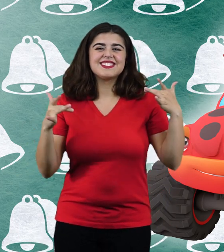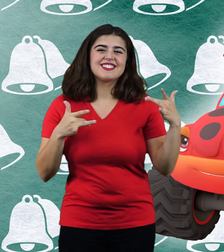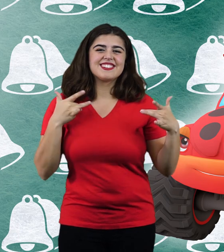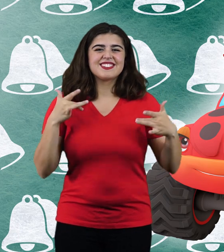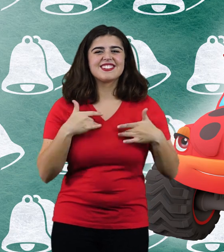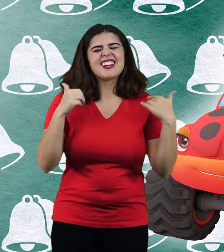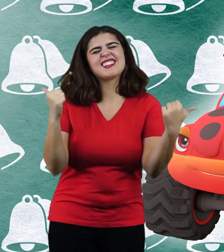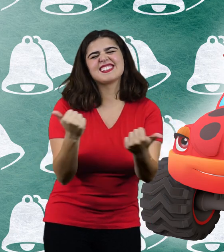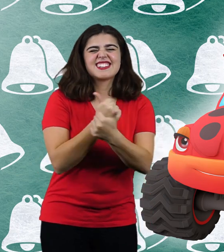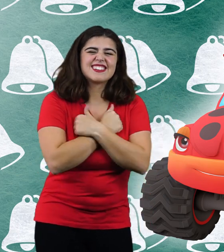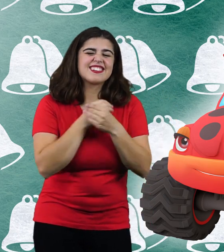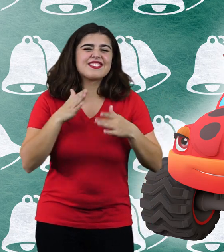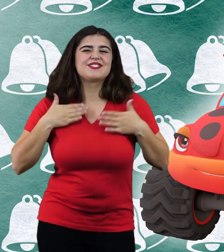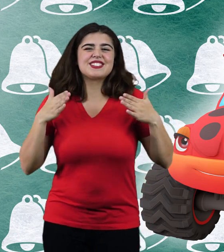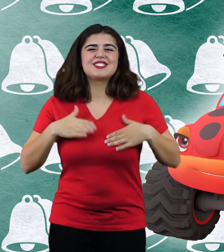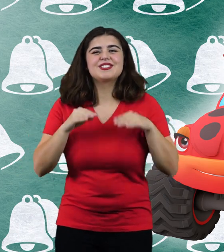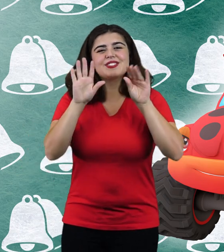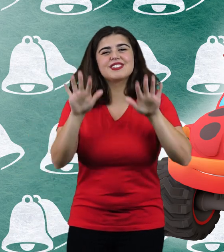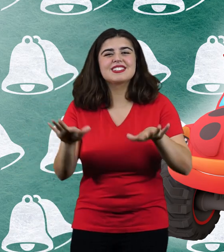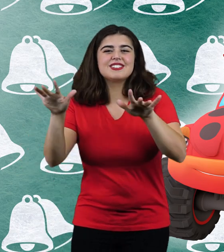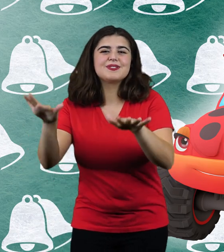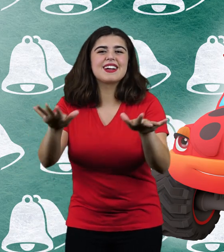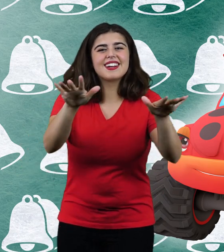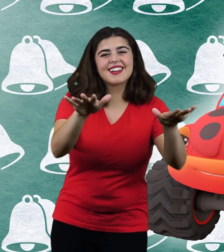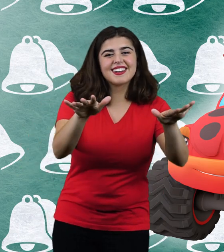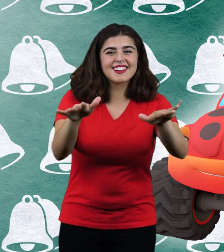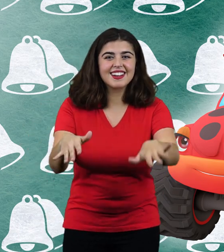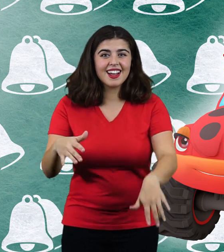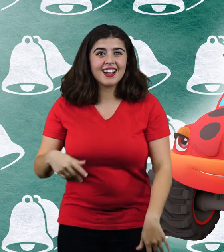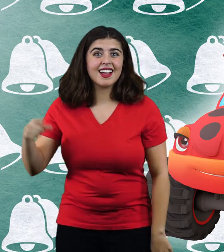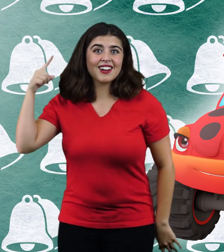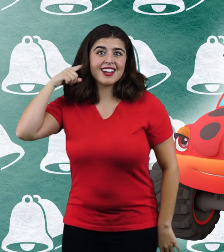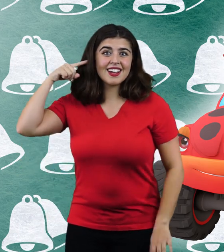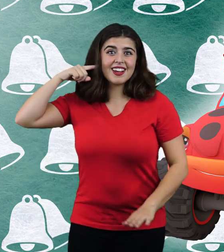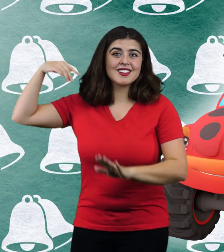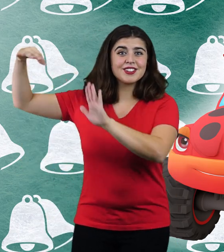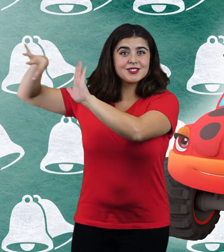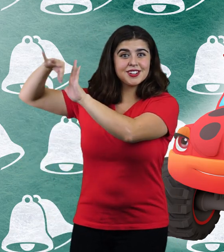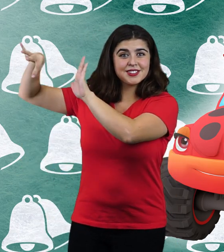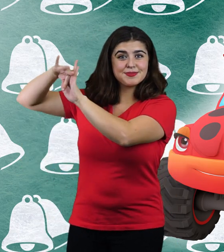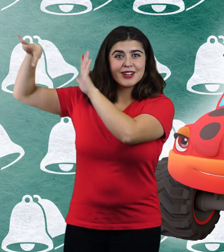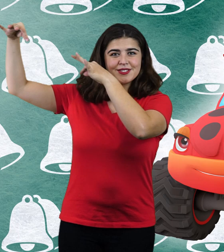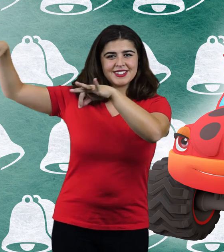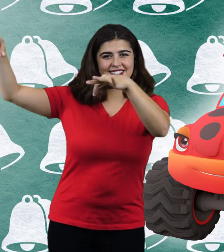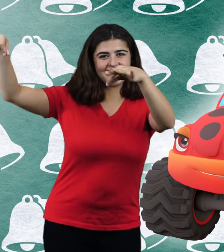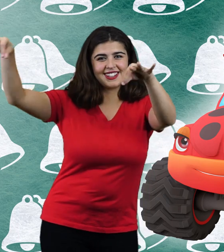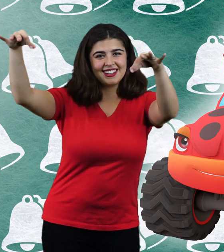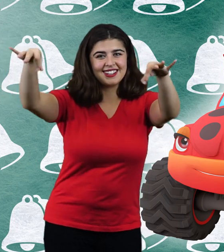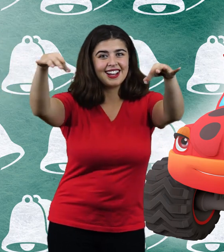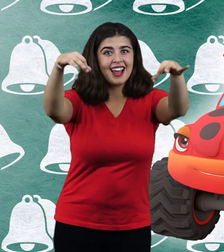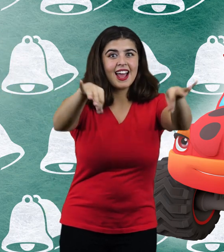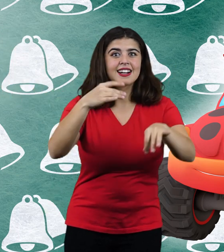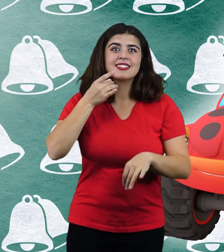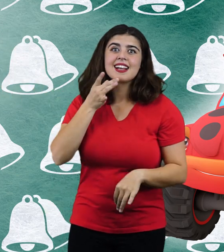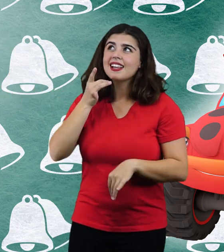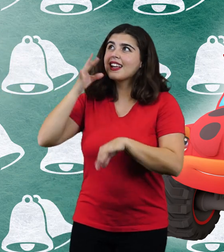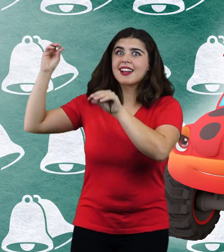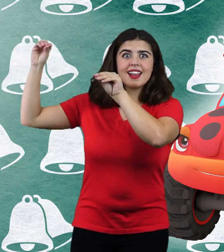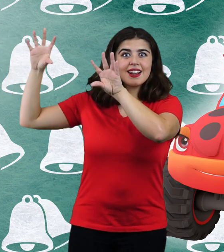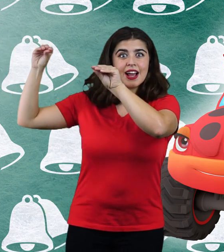cheers and setting joy along his way Can you hear the truck bells ring and see the